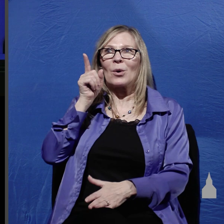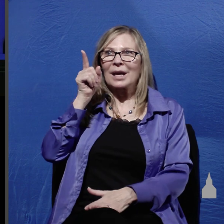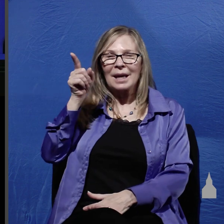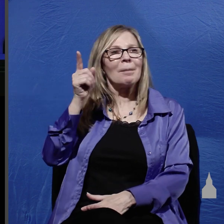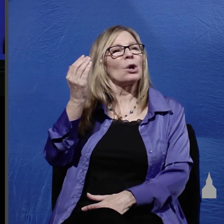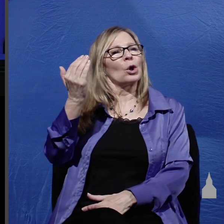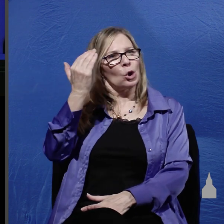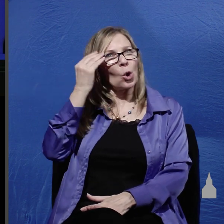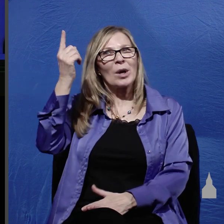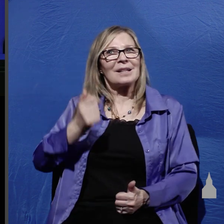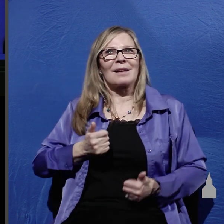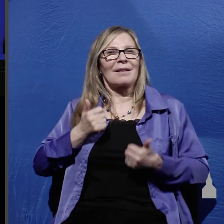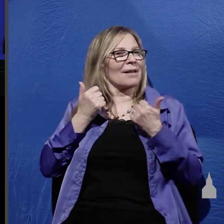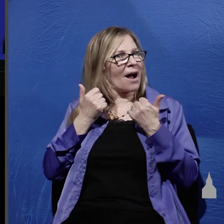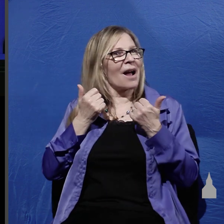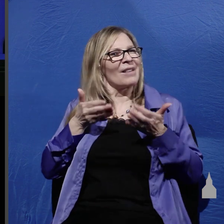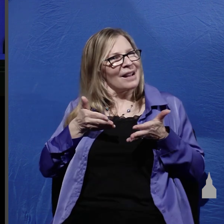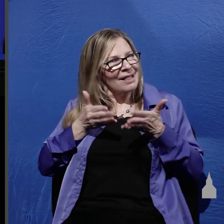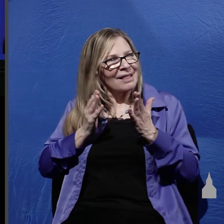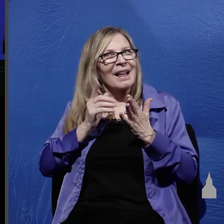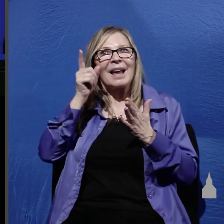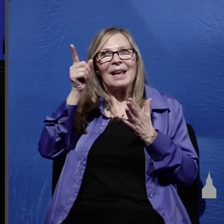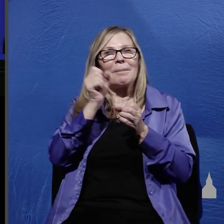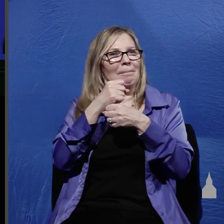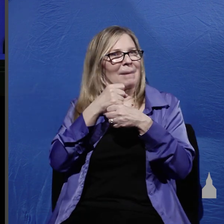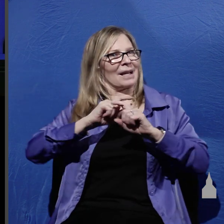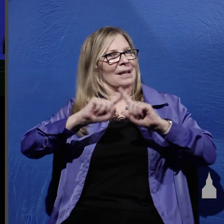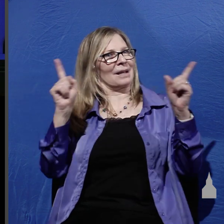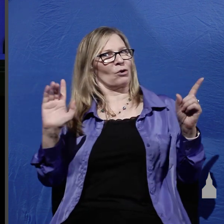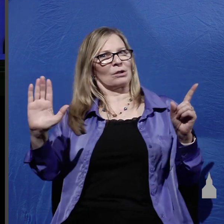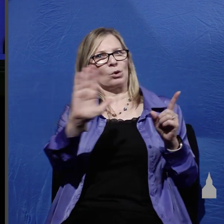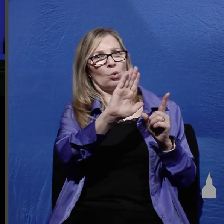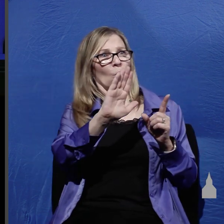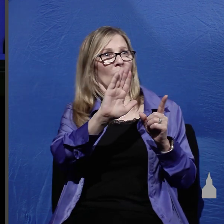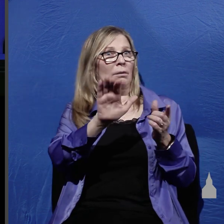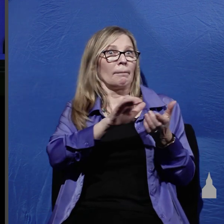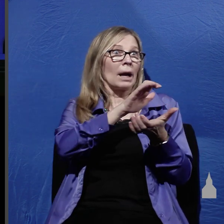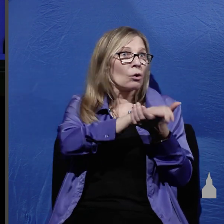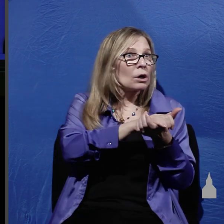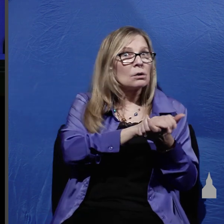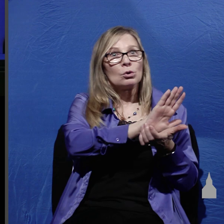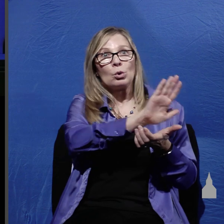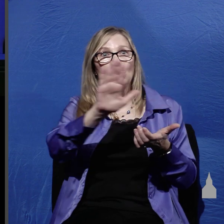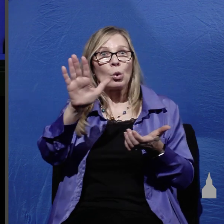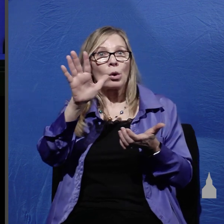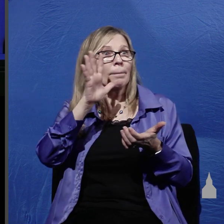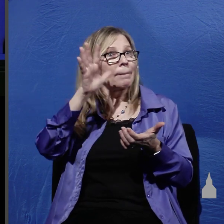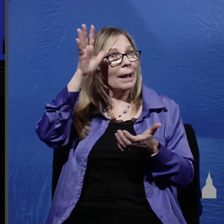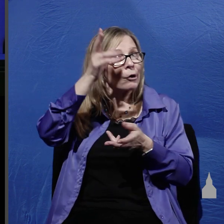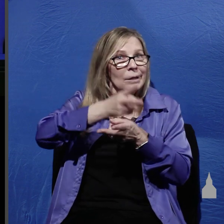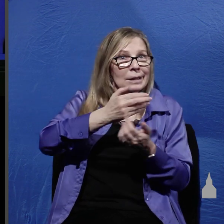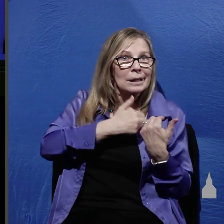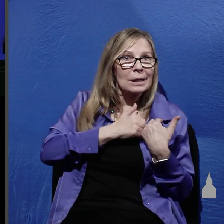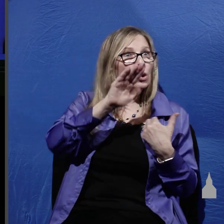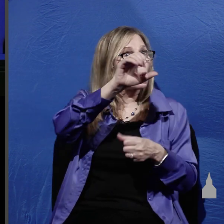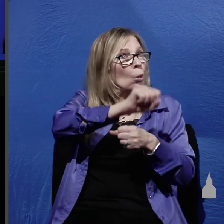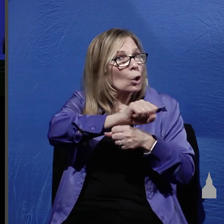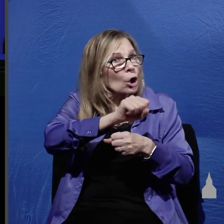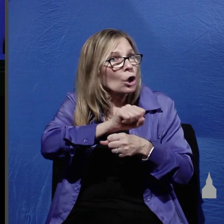that he's alive let him make a difference in your marriage your parenting your work your